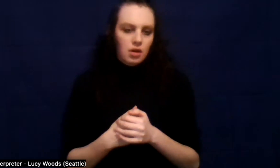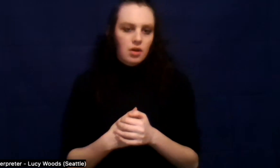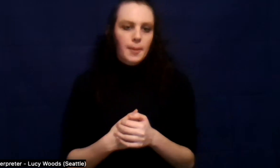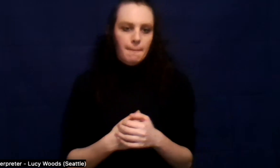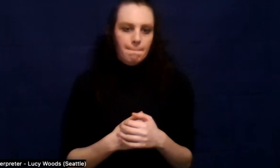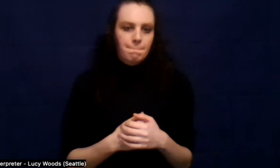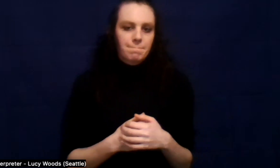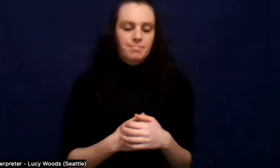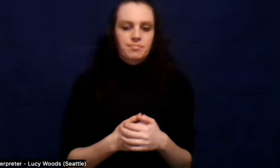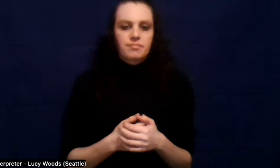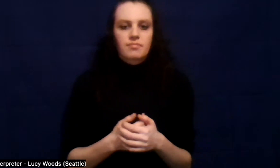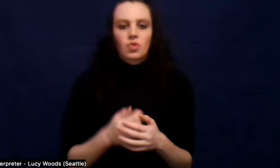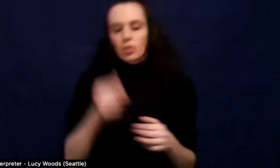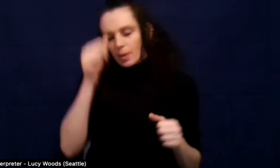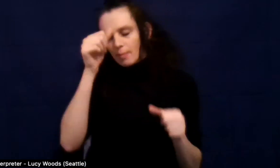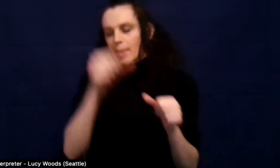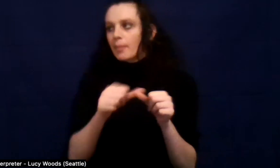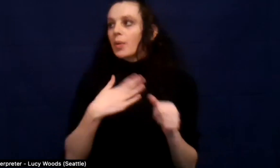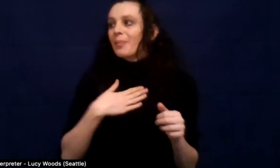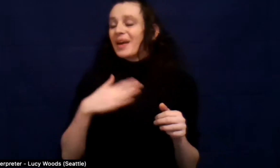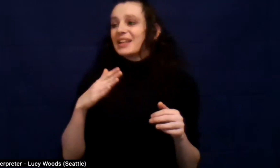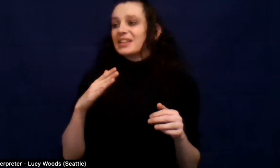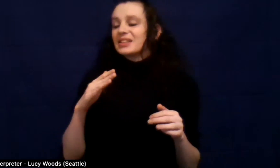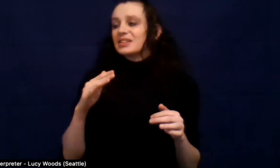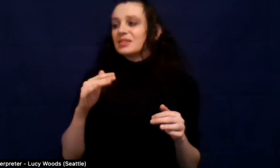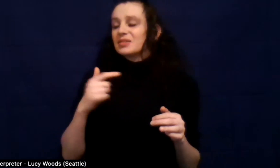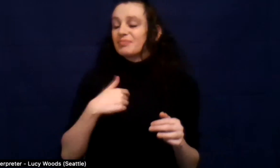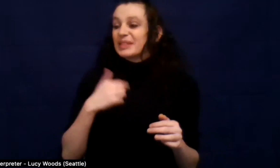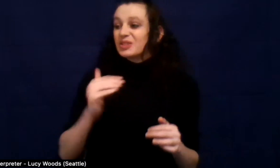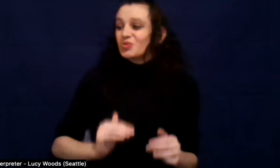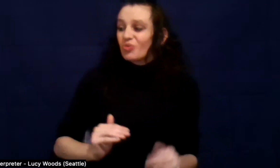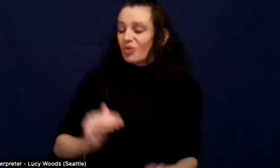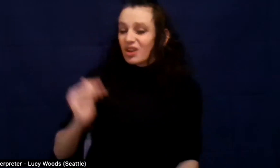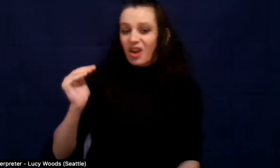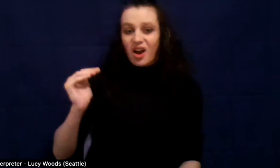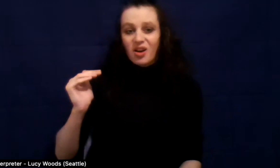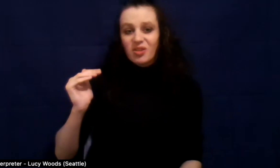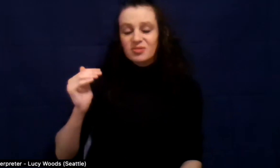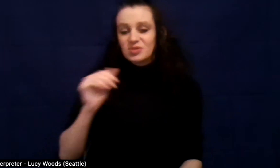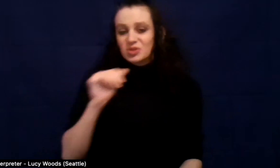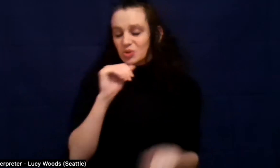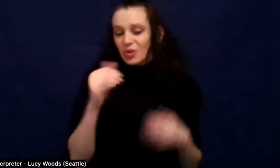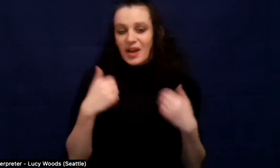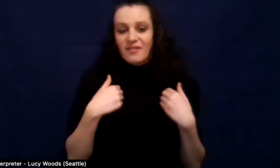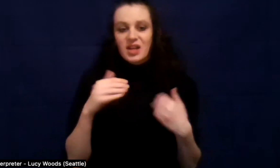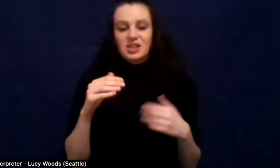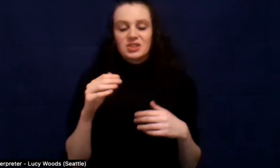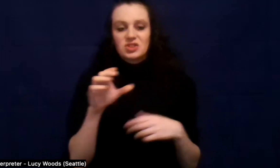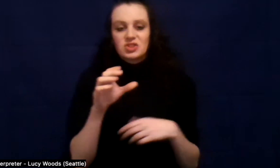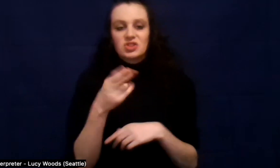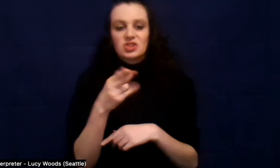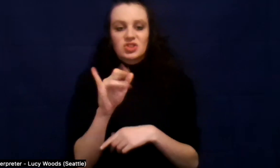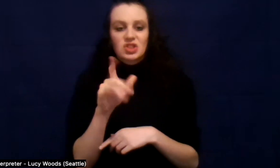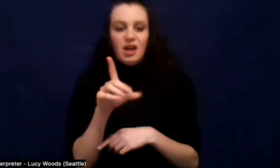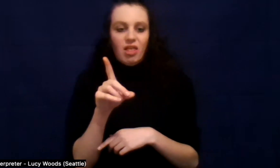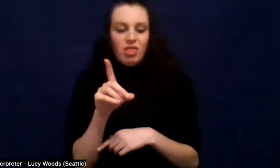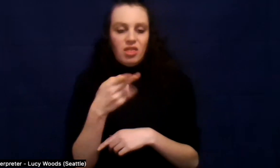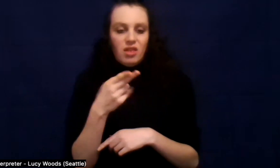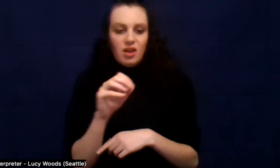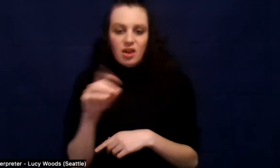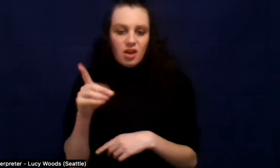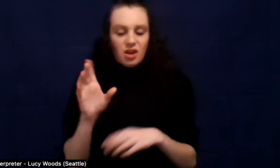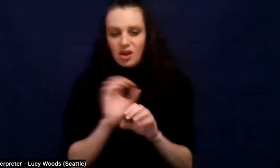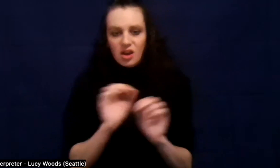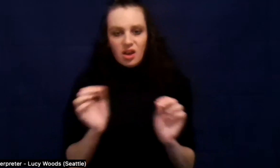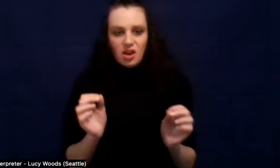childhood that I kind of lost because of all of these emotions. And then the drinking that had picked